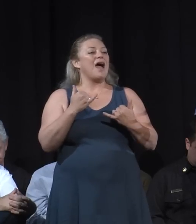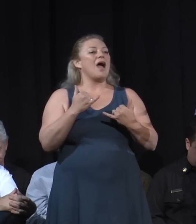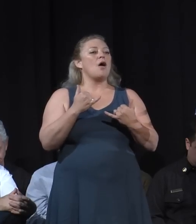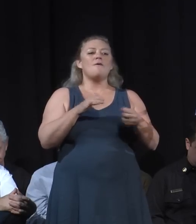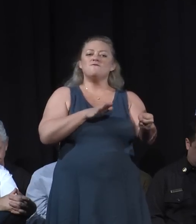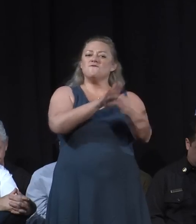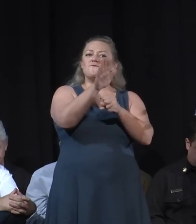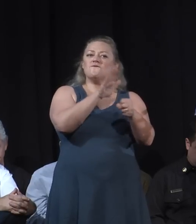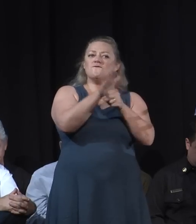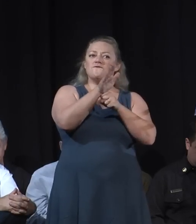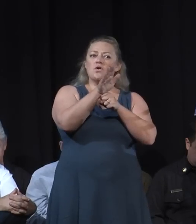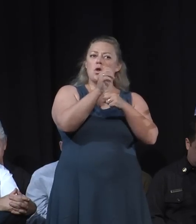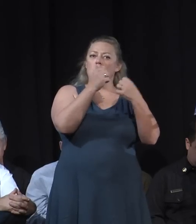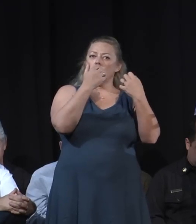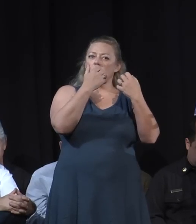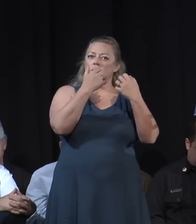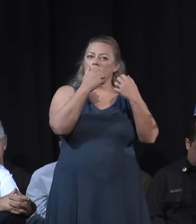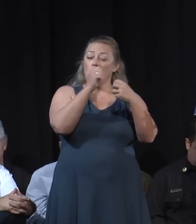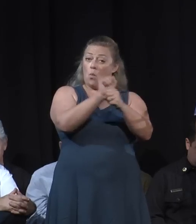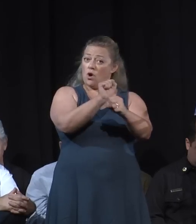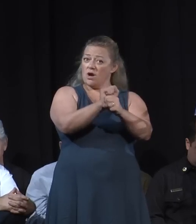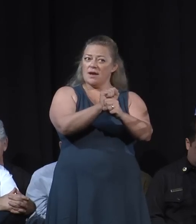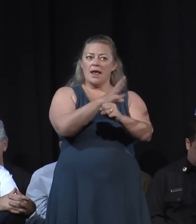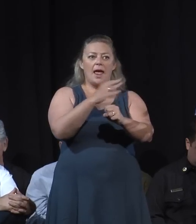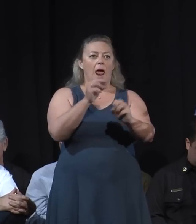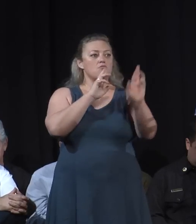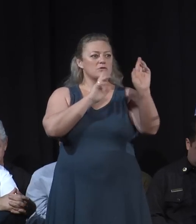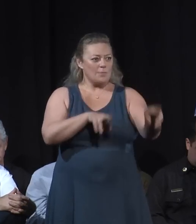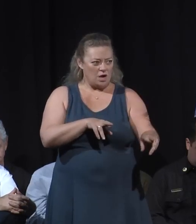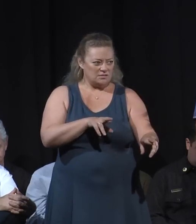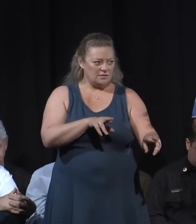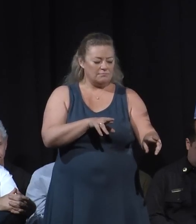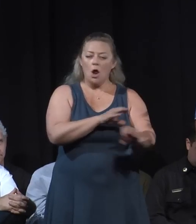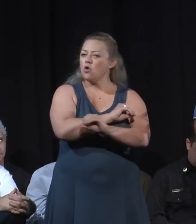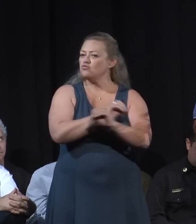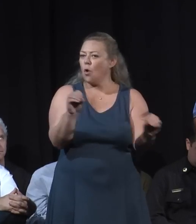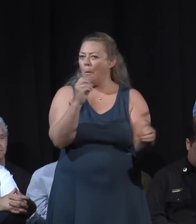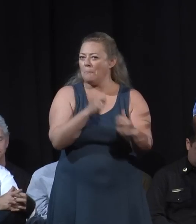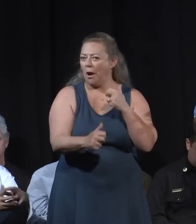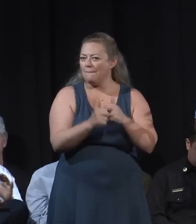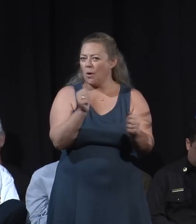responsive. There is no problems right now with the water system.